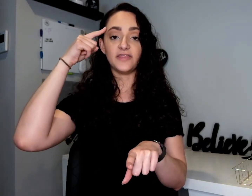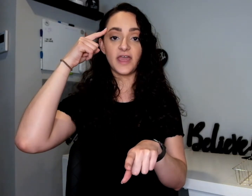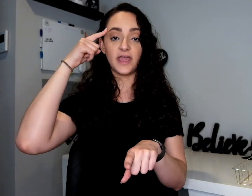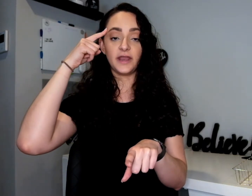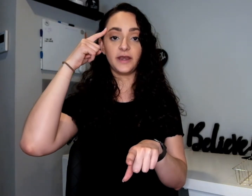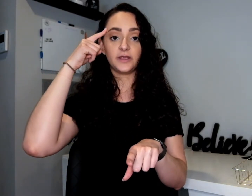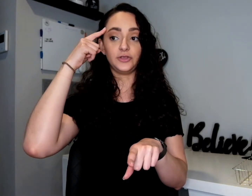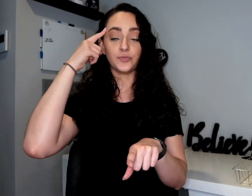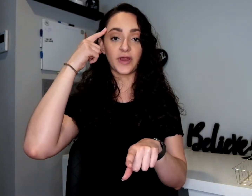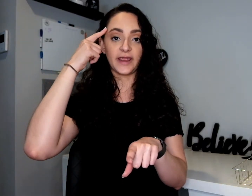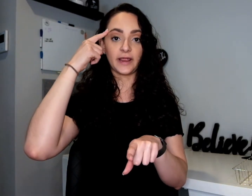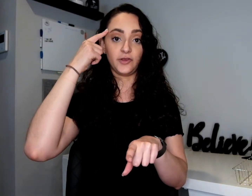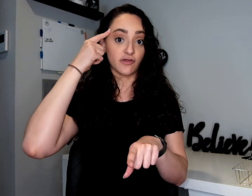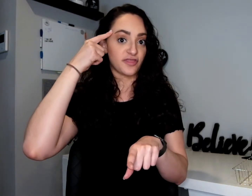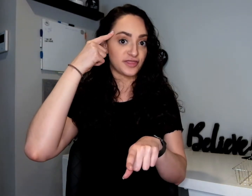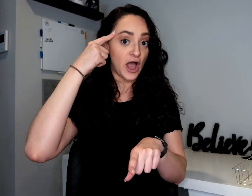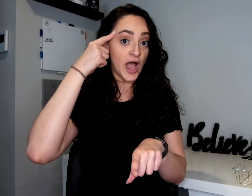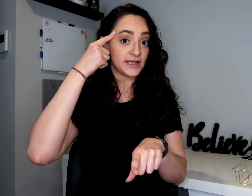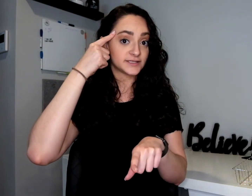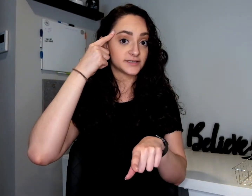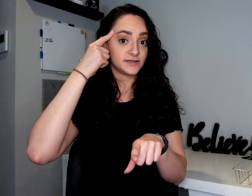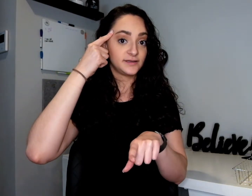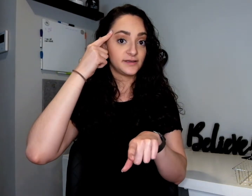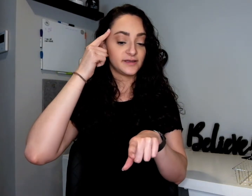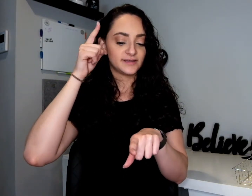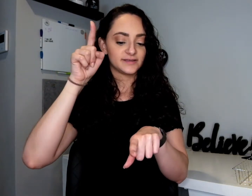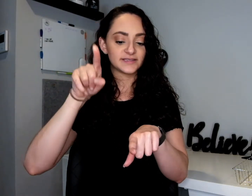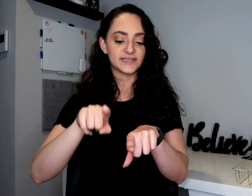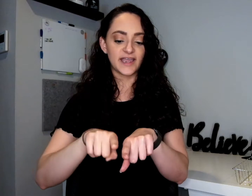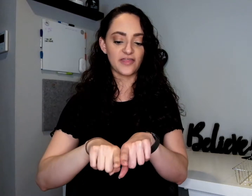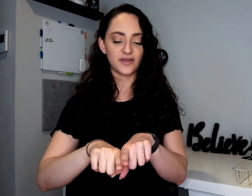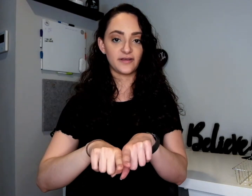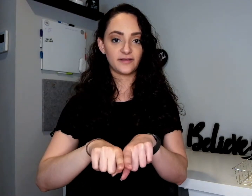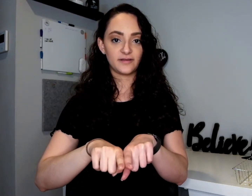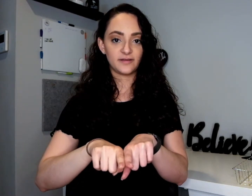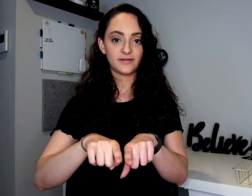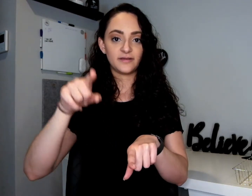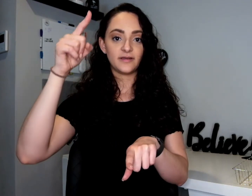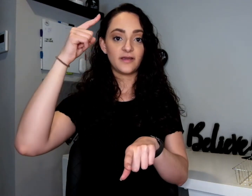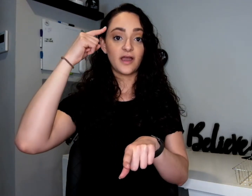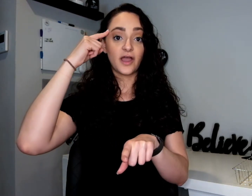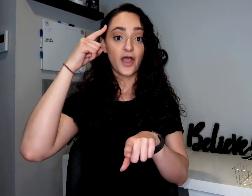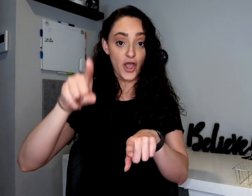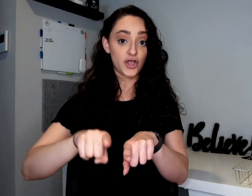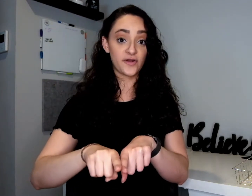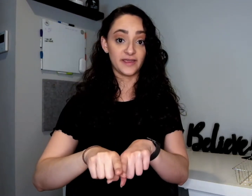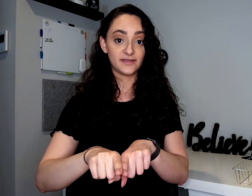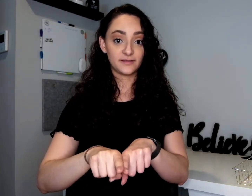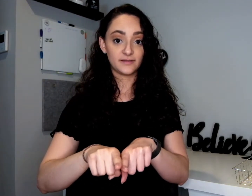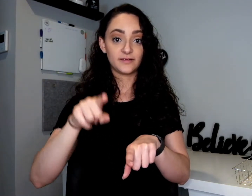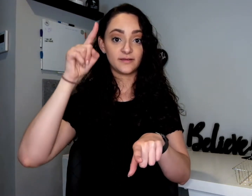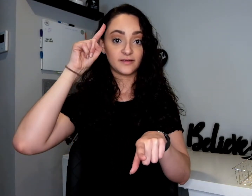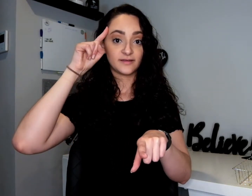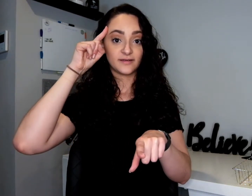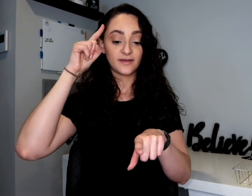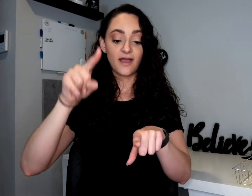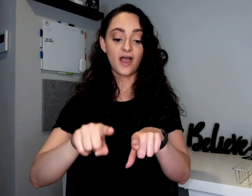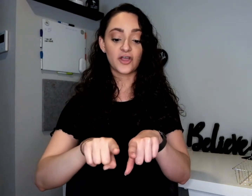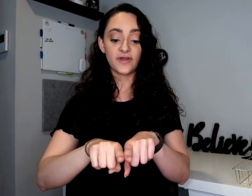then you bringing your thought together. Agree. Agree.